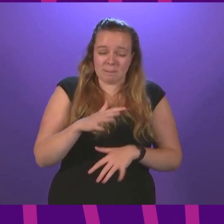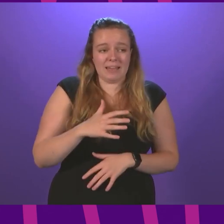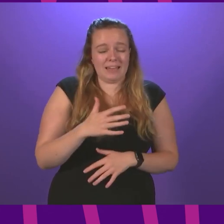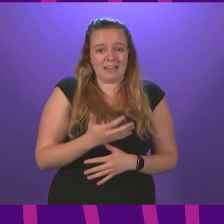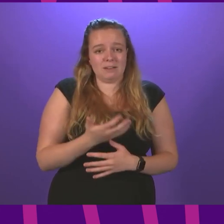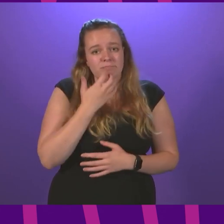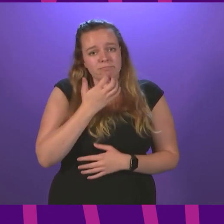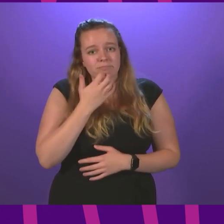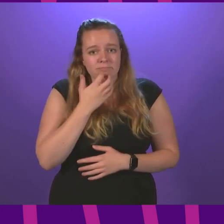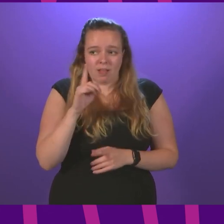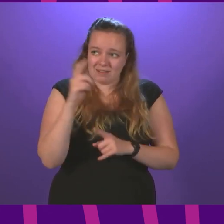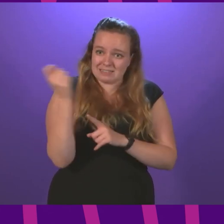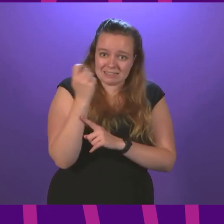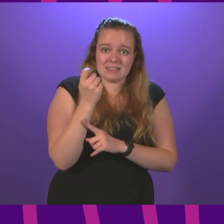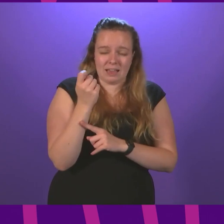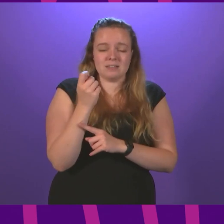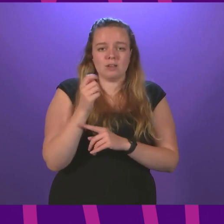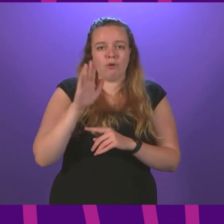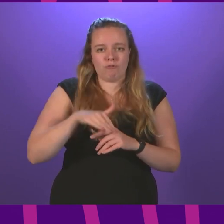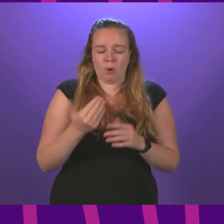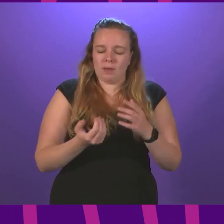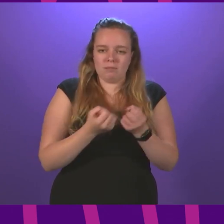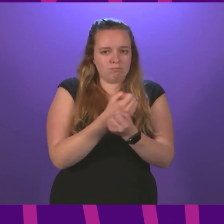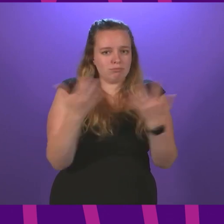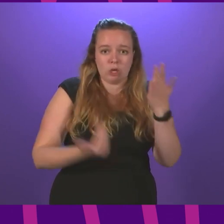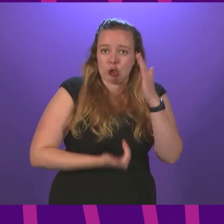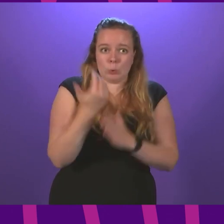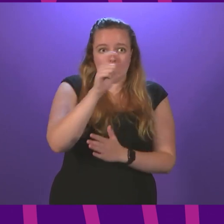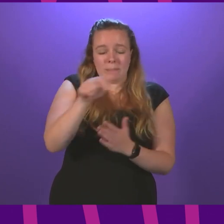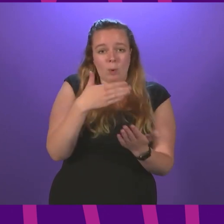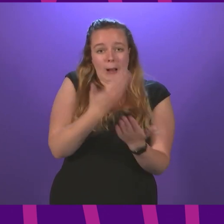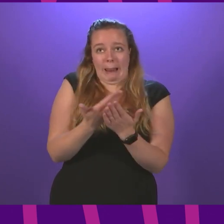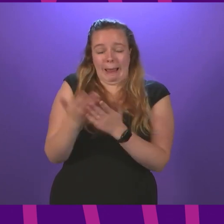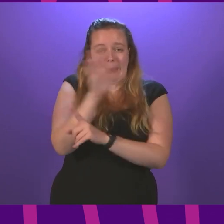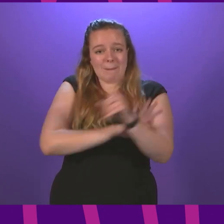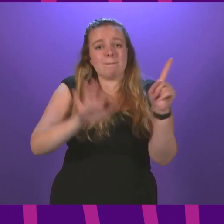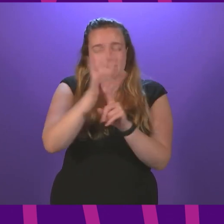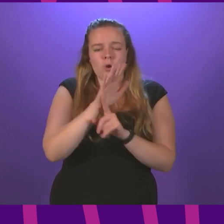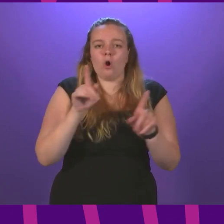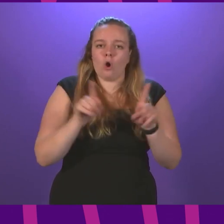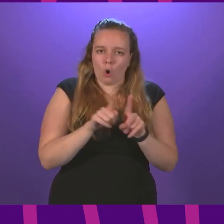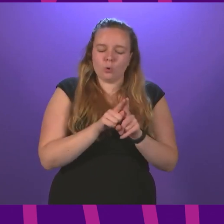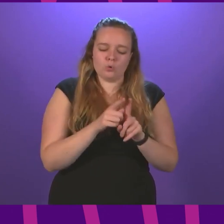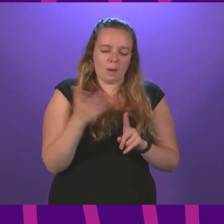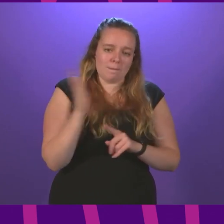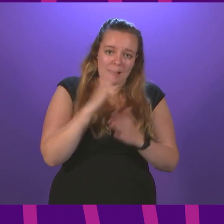success they had in taking on millions of new claimants across the country, and also building back and ensuring that there